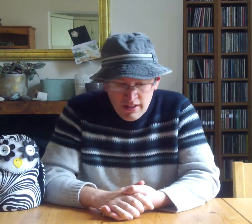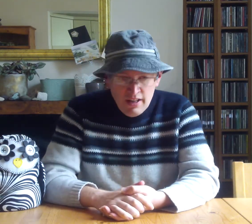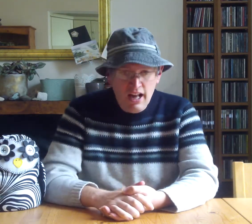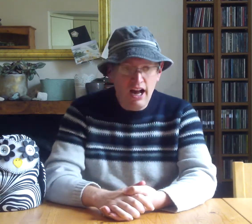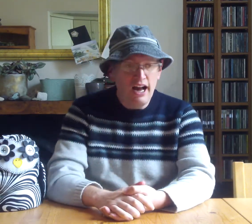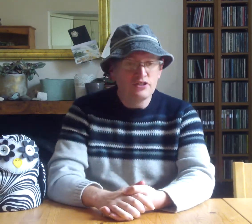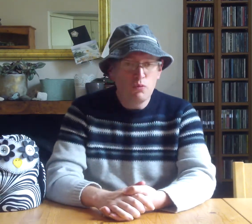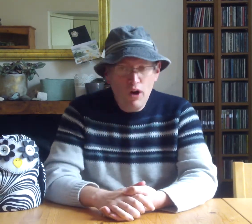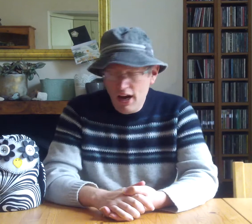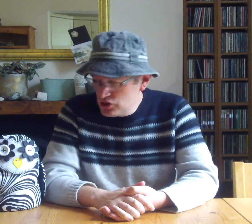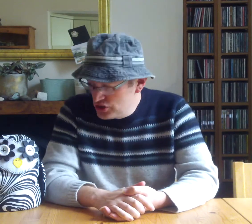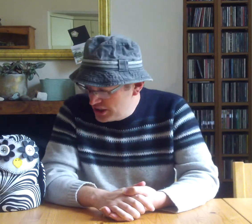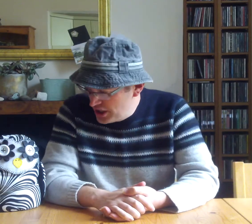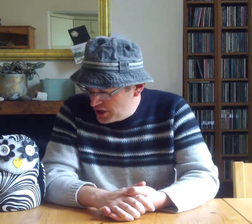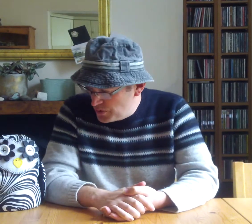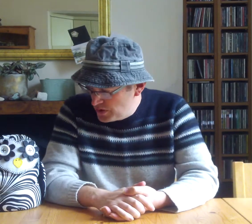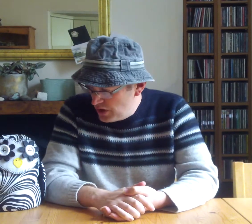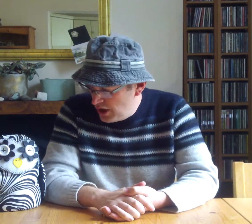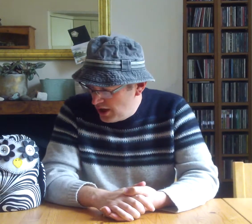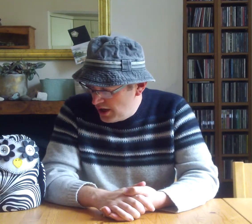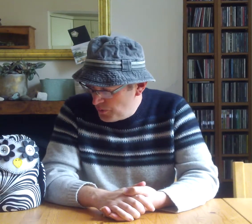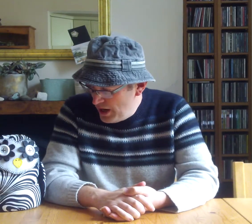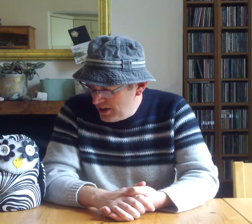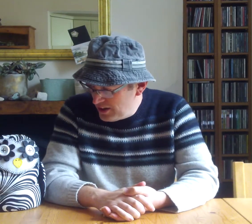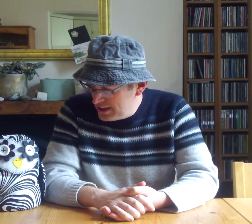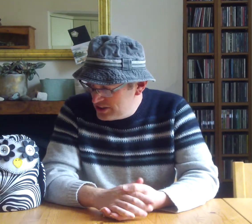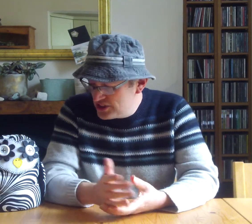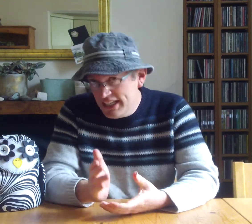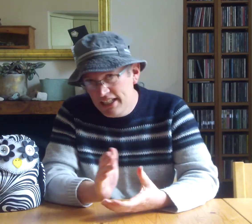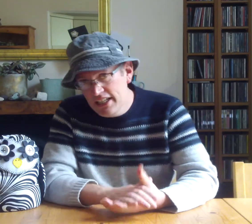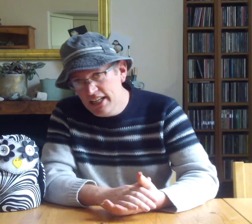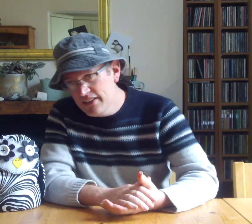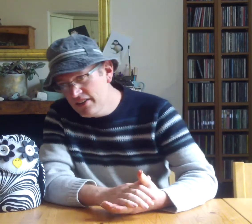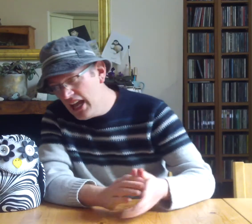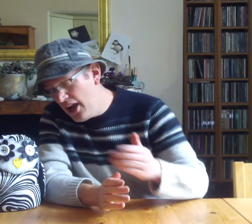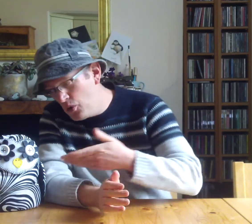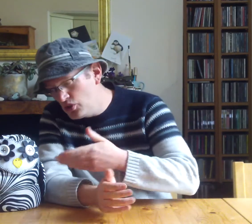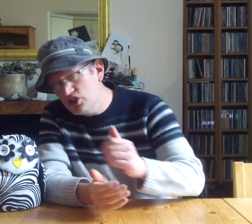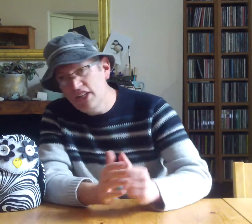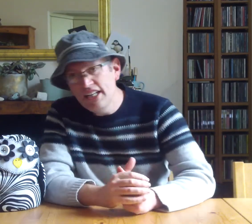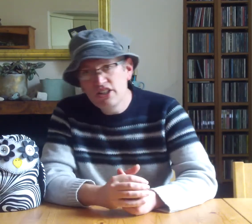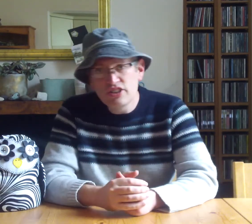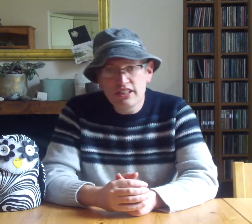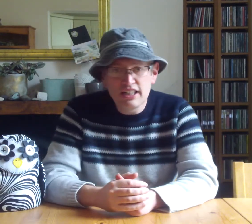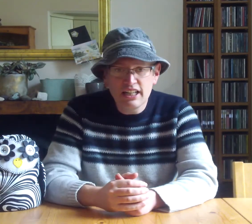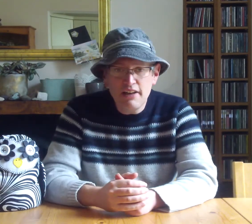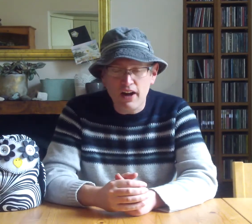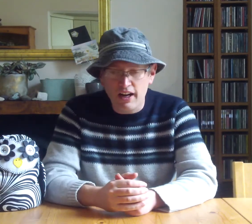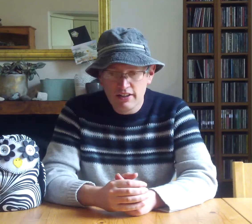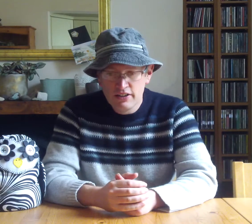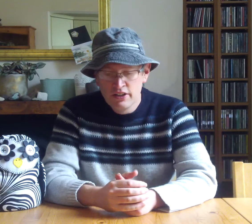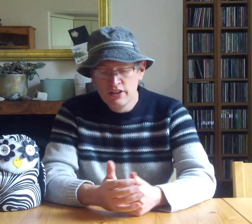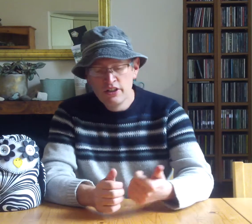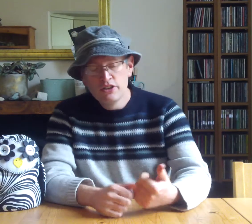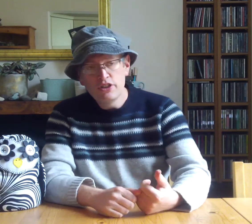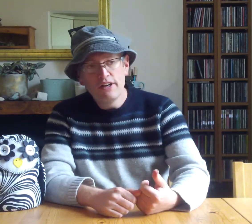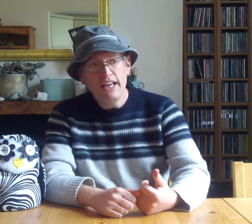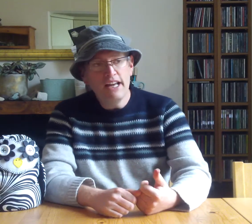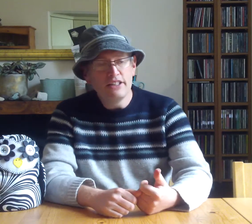And what else do you do? Well, he's seen, owls are seen as clever. So again, you